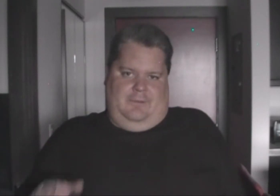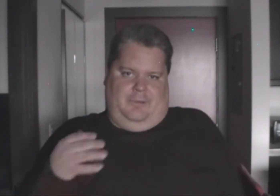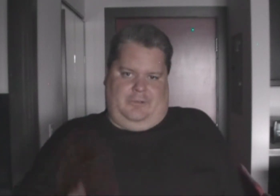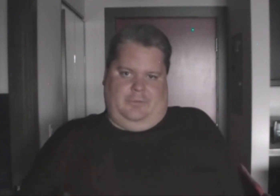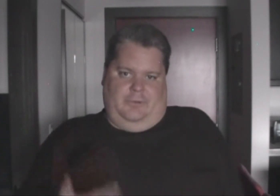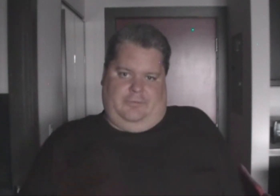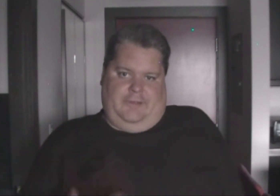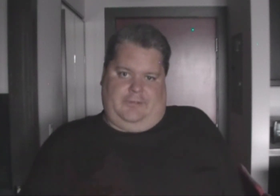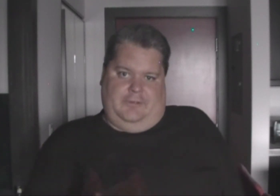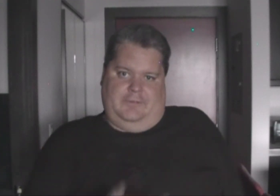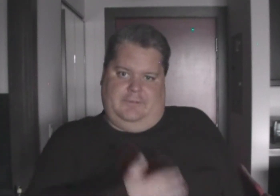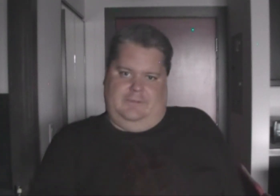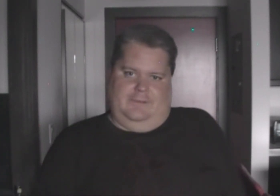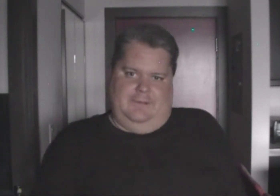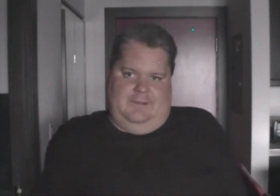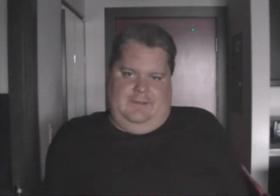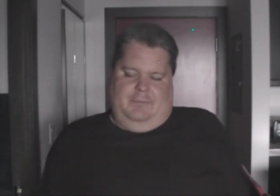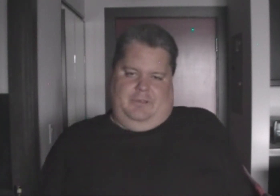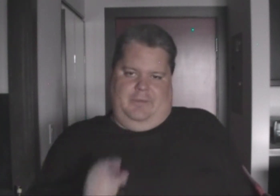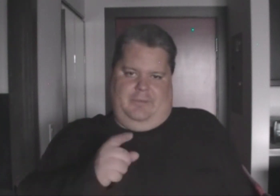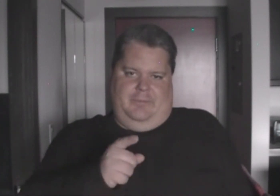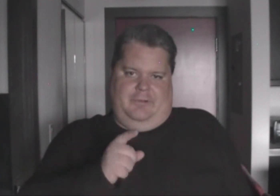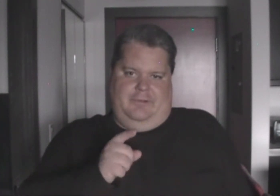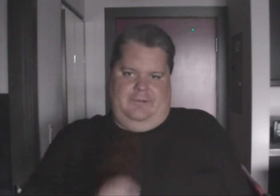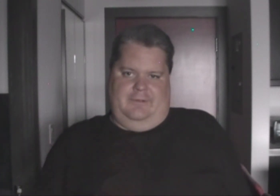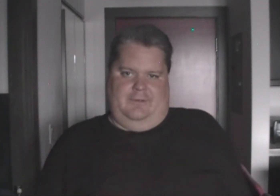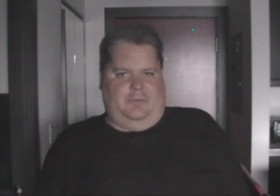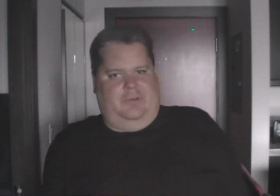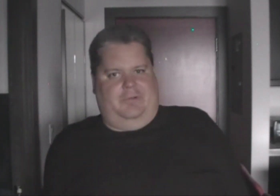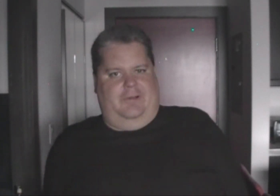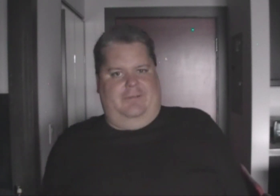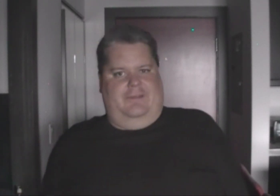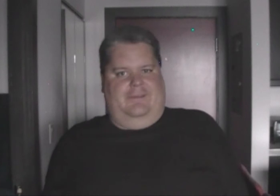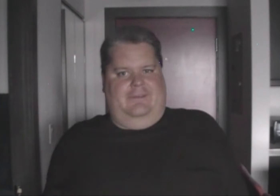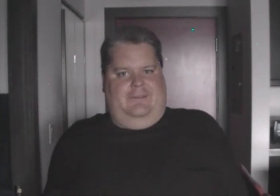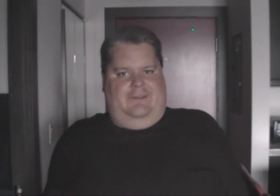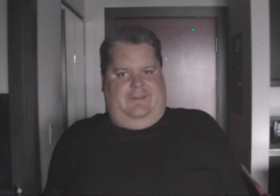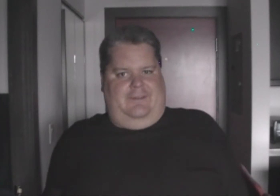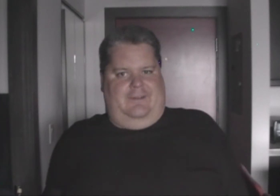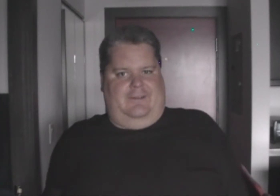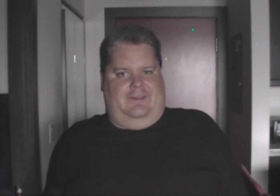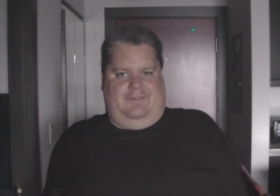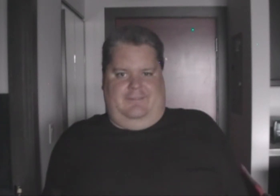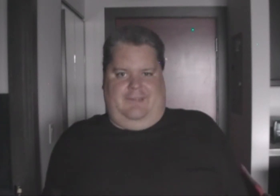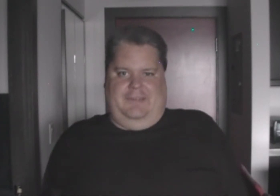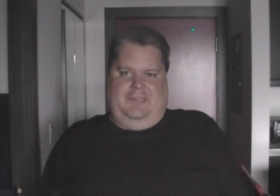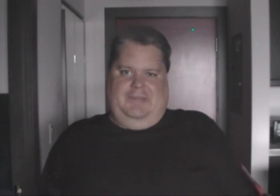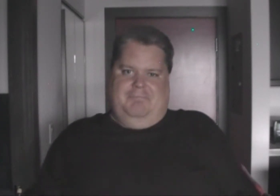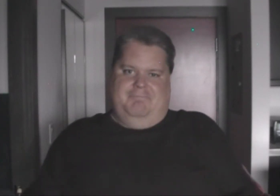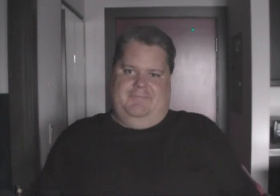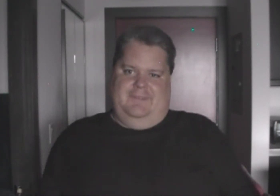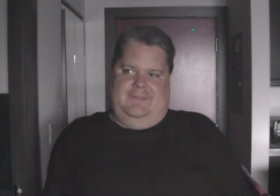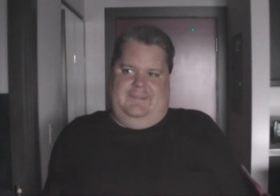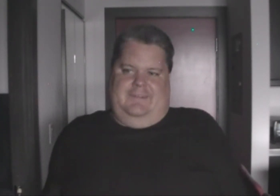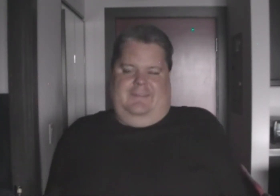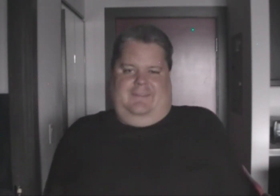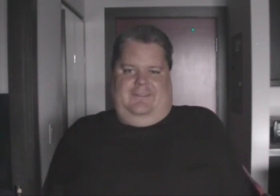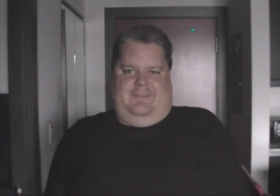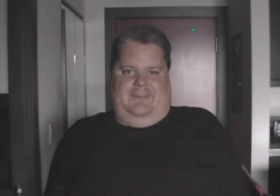the blocks go really fast. But I remember, I was really proud that I think I got to like 19. So I was like